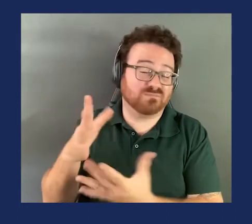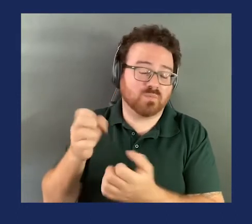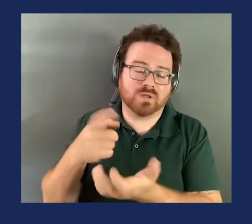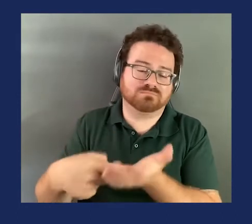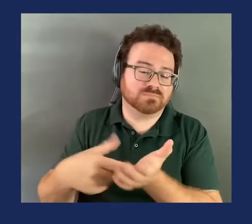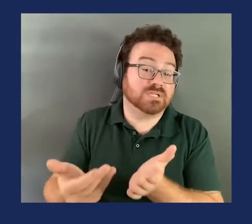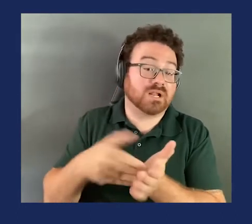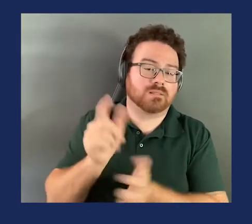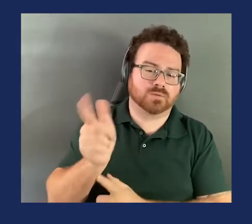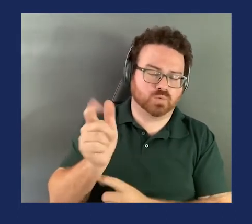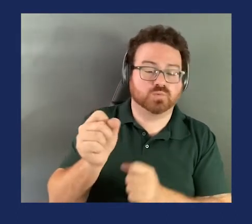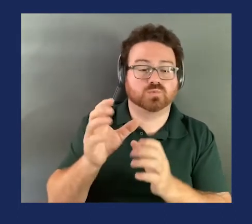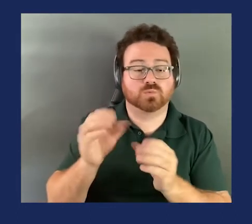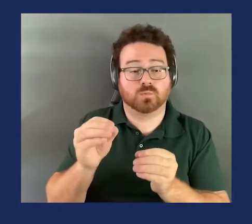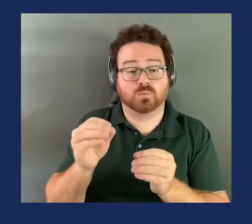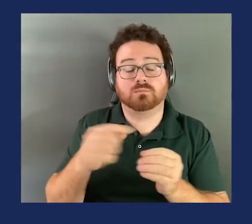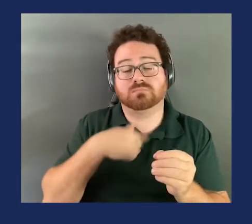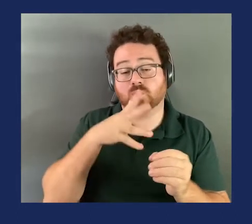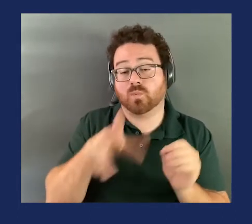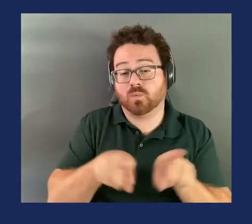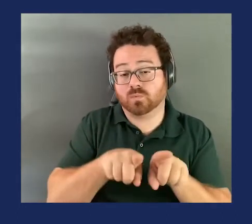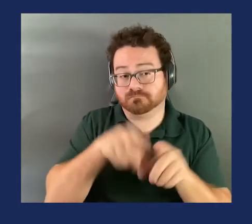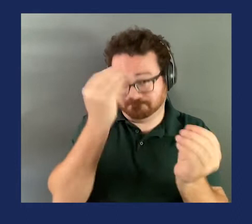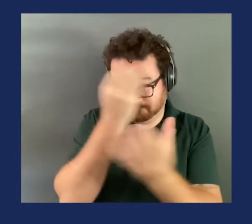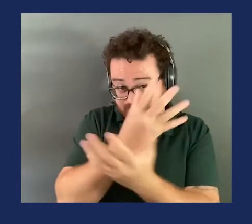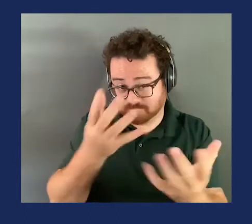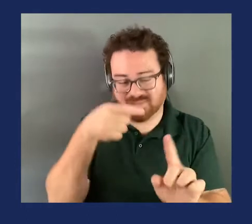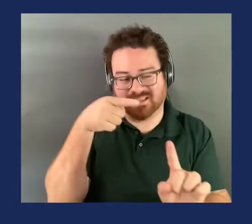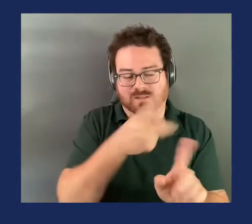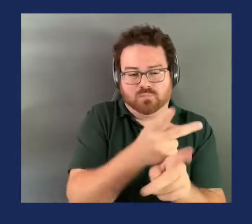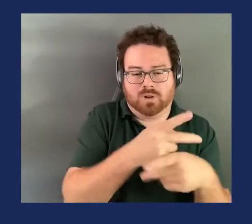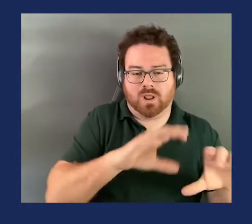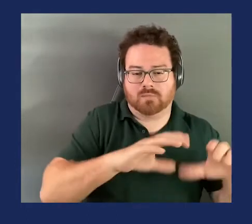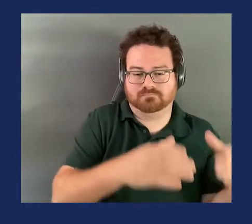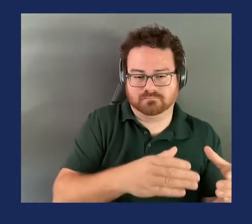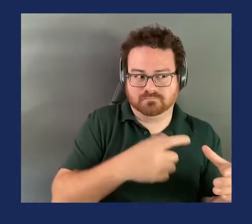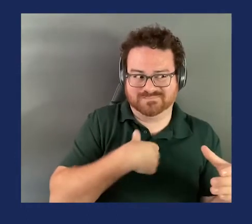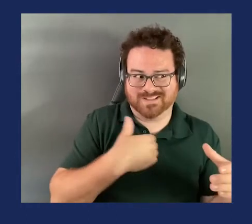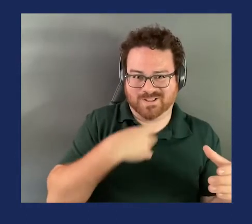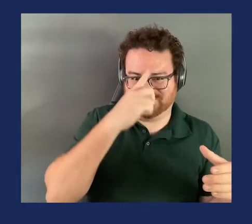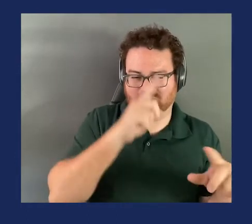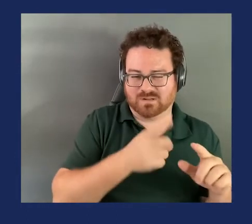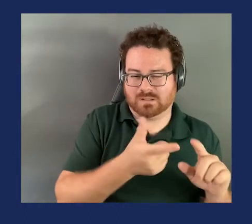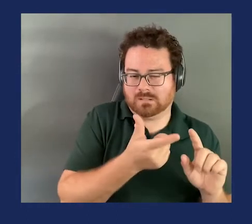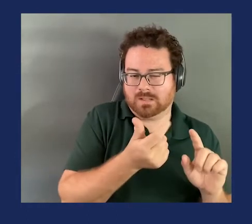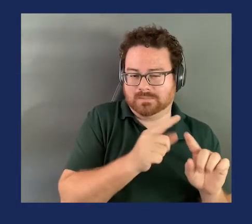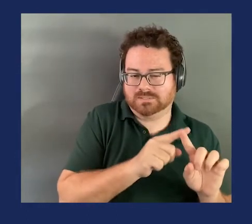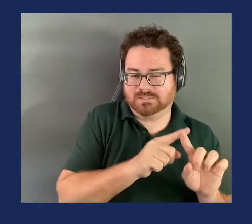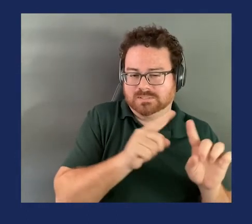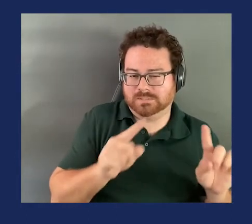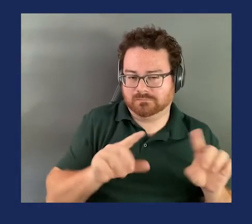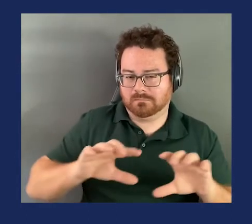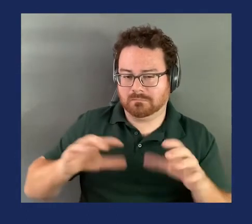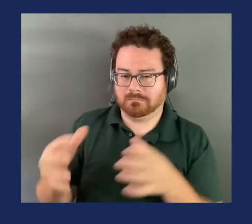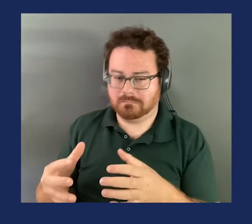I'd also note that I put this product category in a slightly different category than